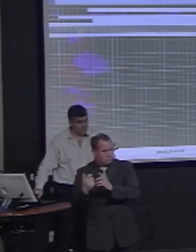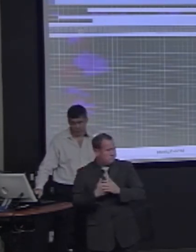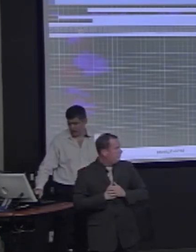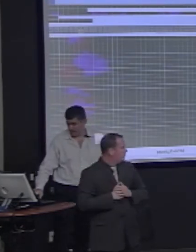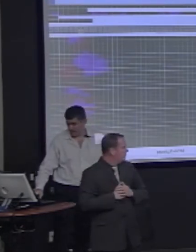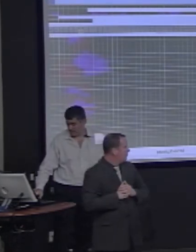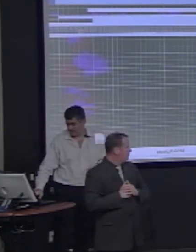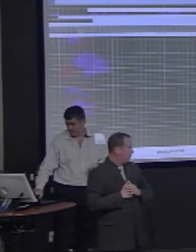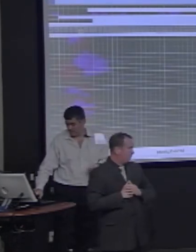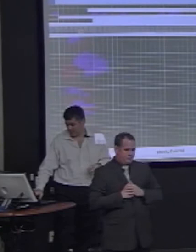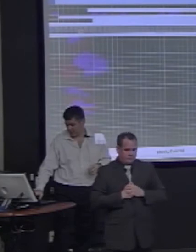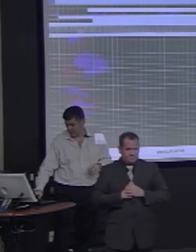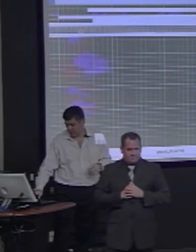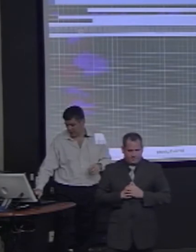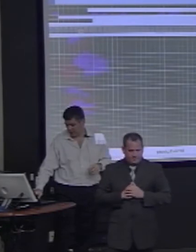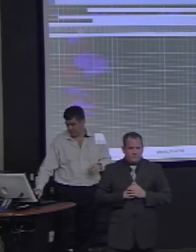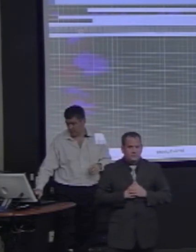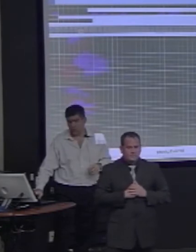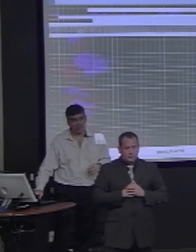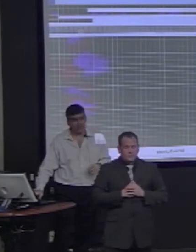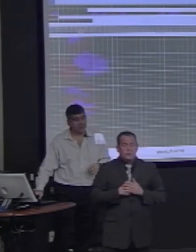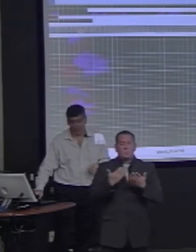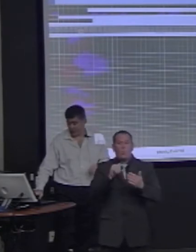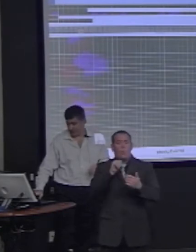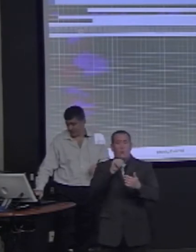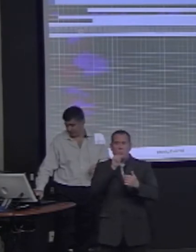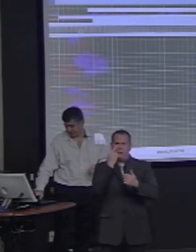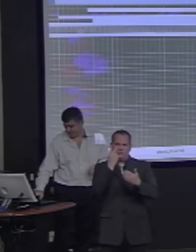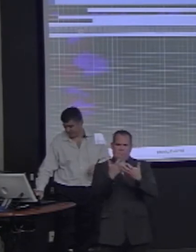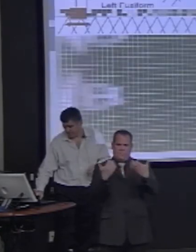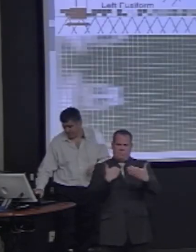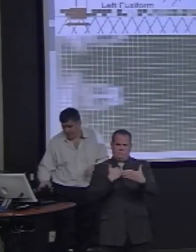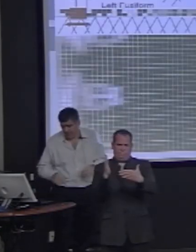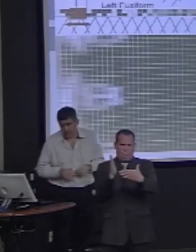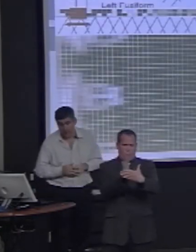in the central, in the visual information.